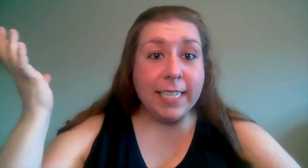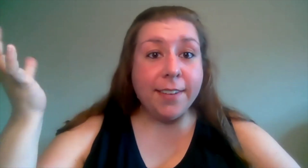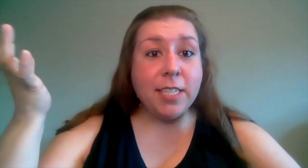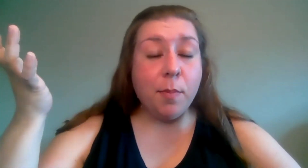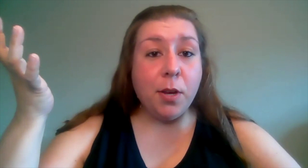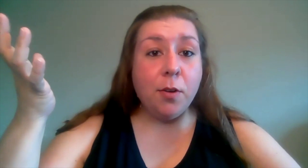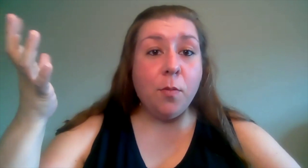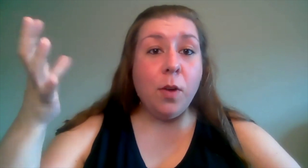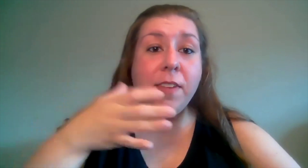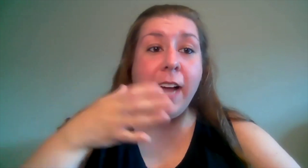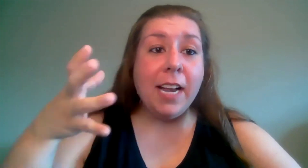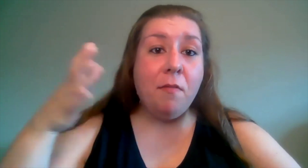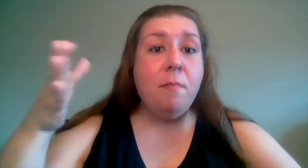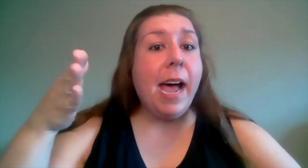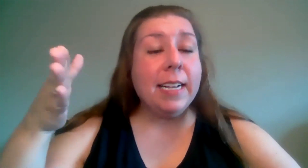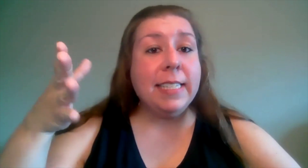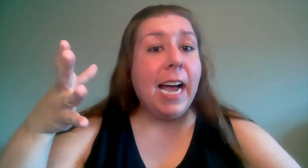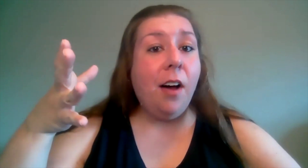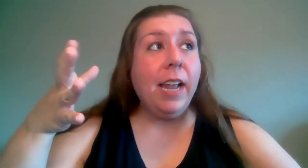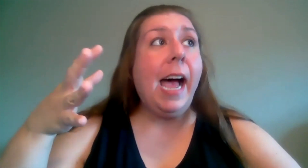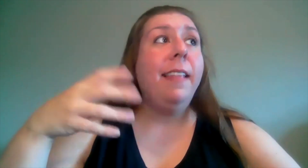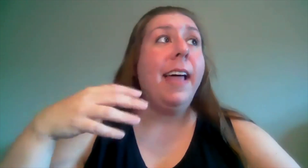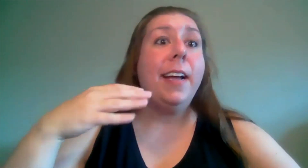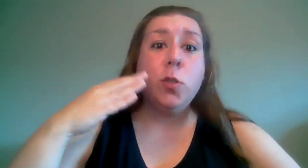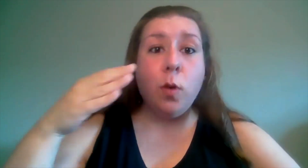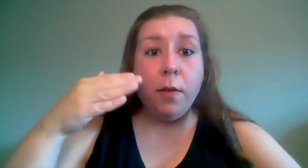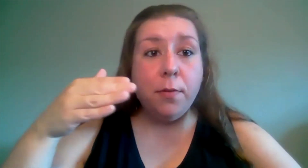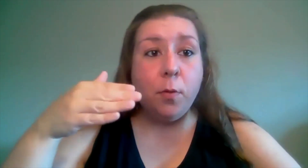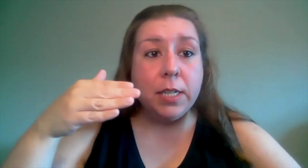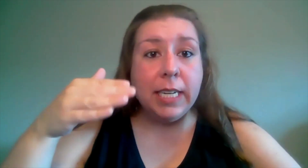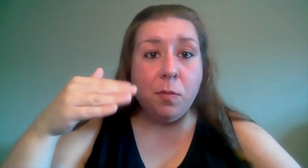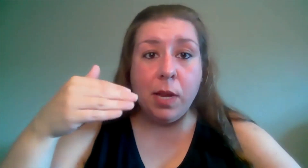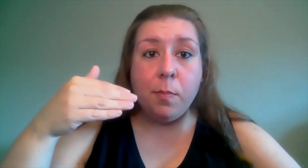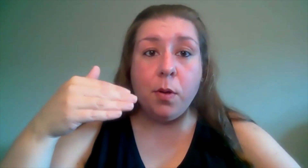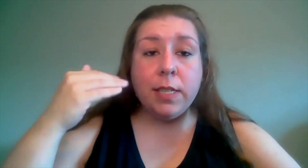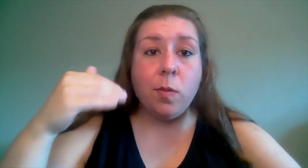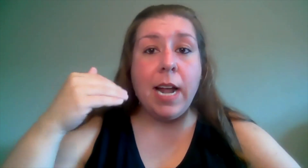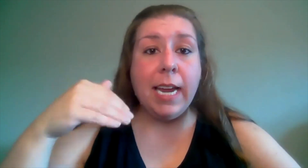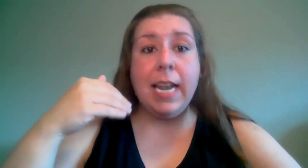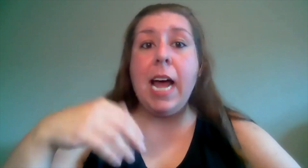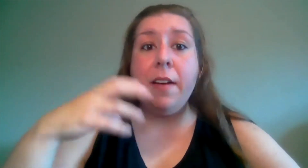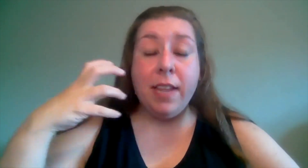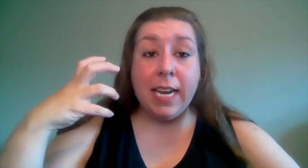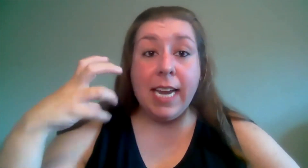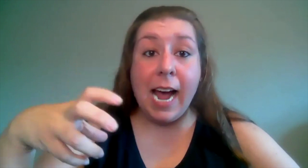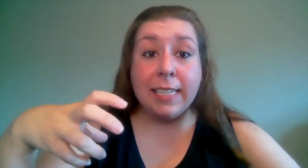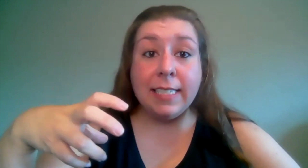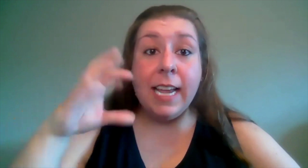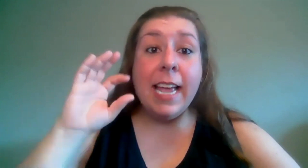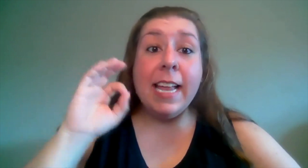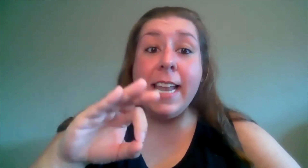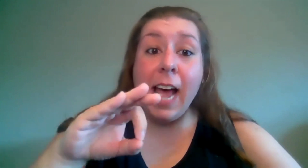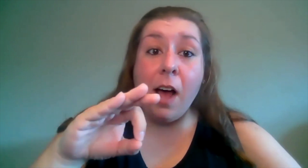dfw we've kind of maxed out at like 12 or 14 people is what i can have in a cast now